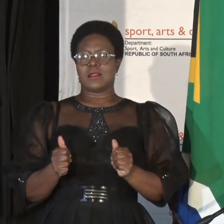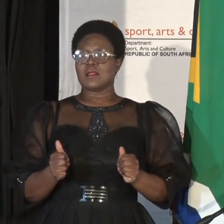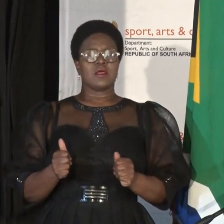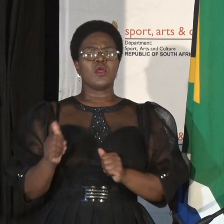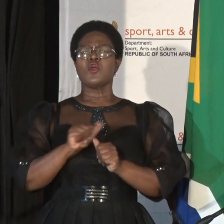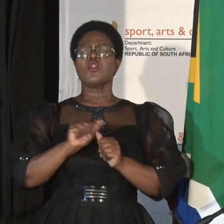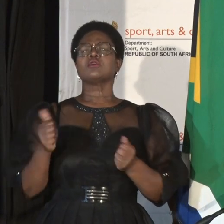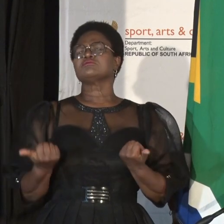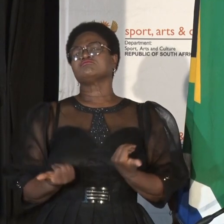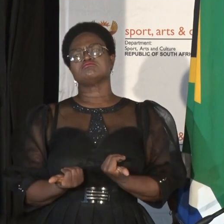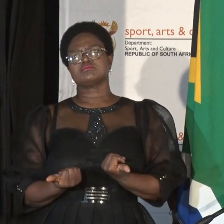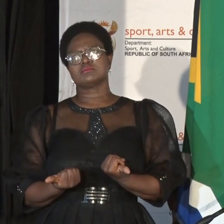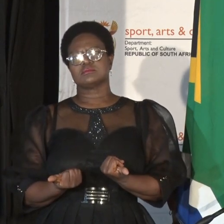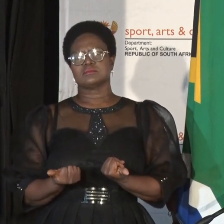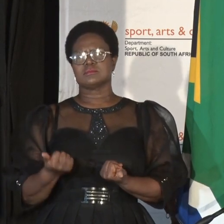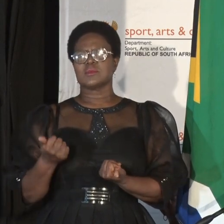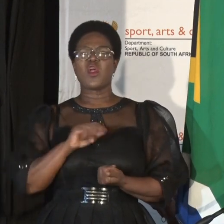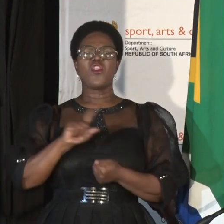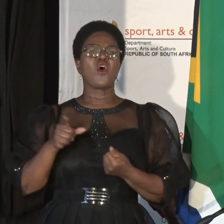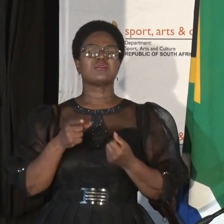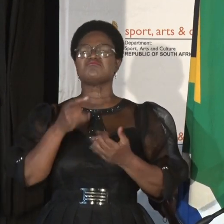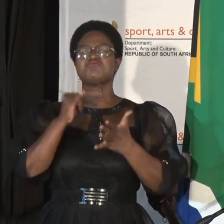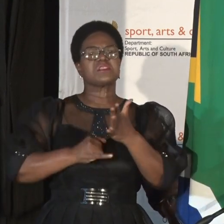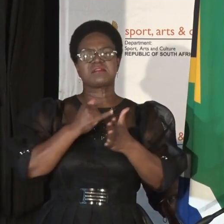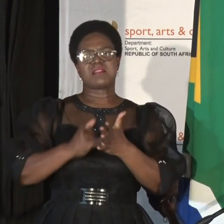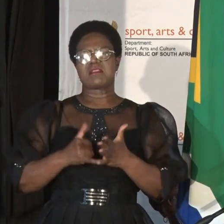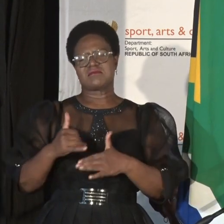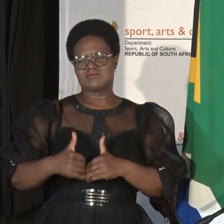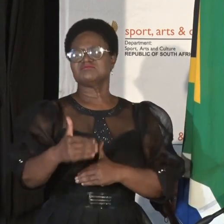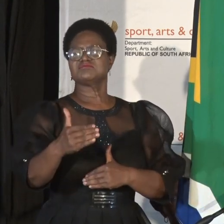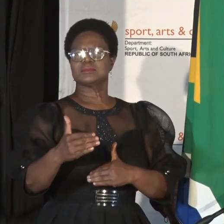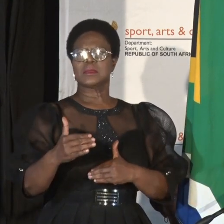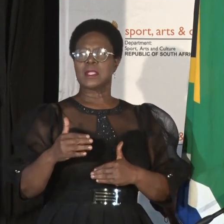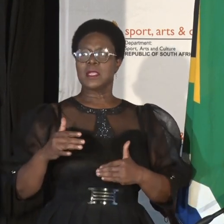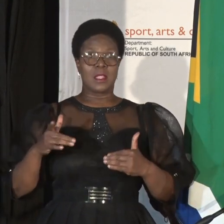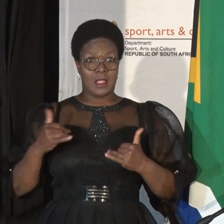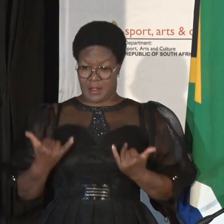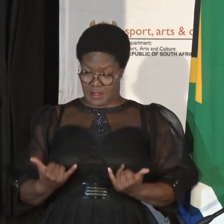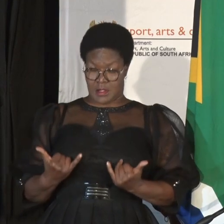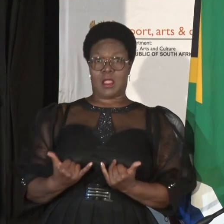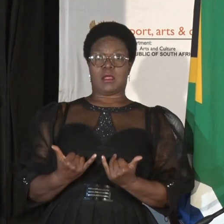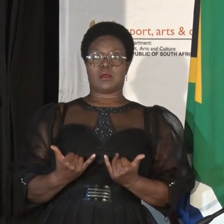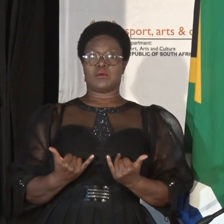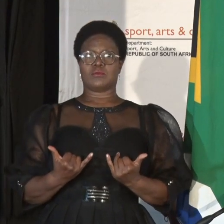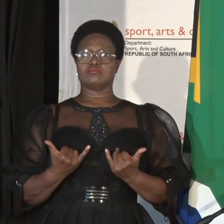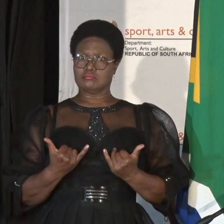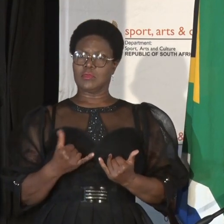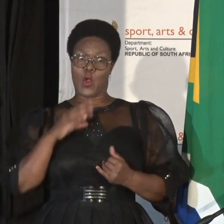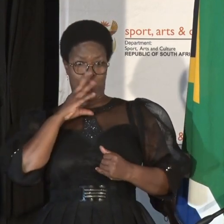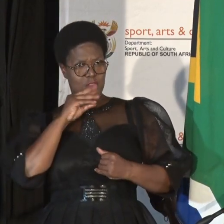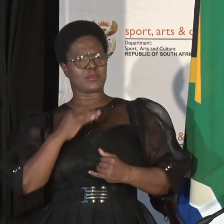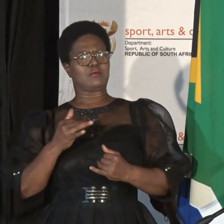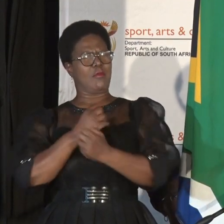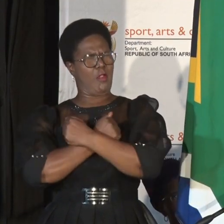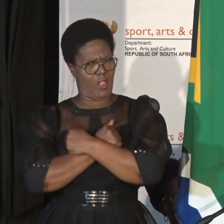notwithstanding the missteps that we committed along the way. We must speak fondly and frankly about